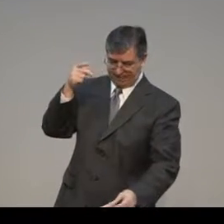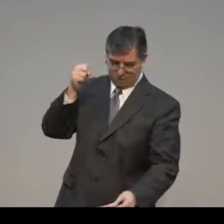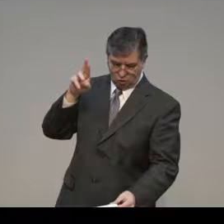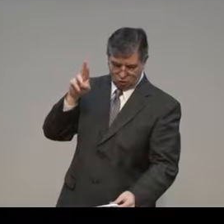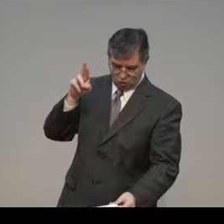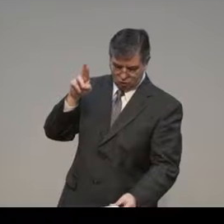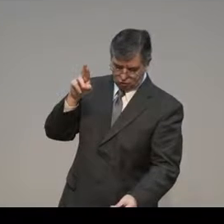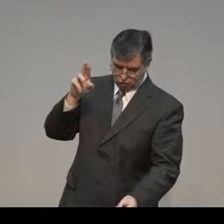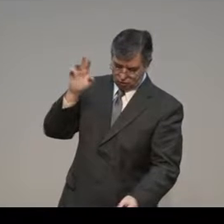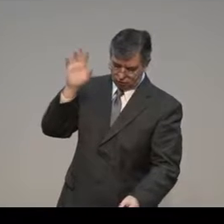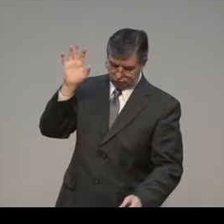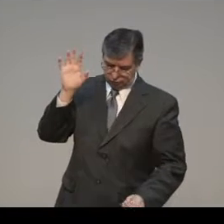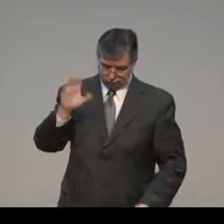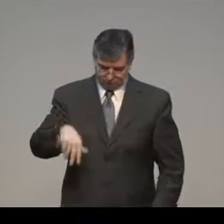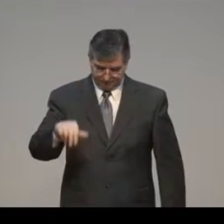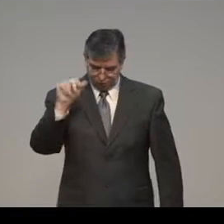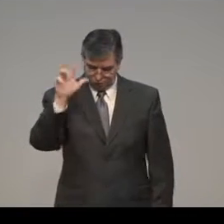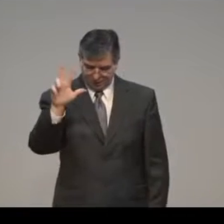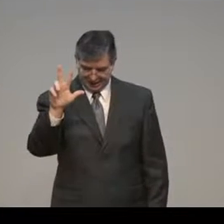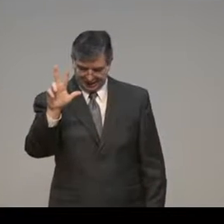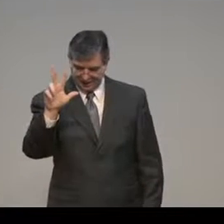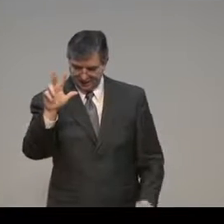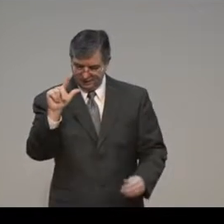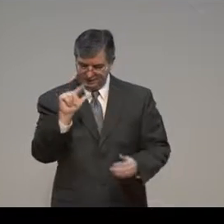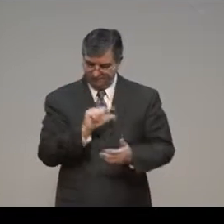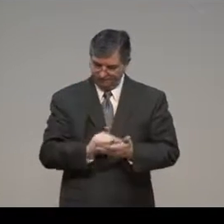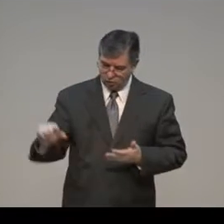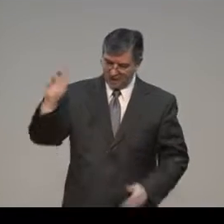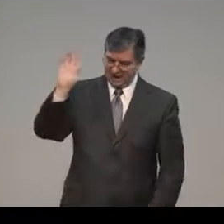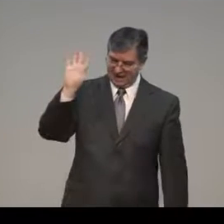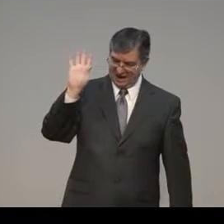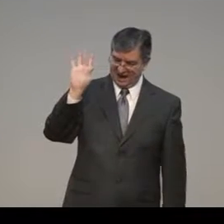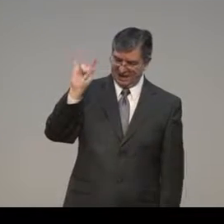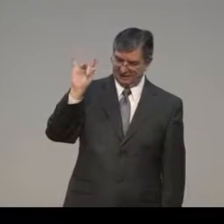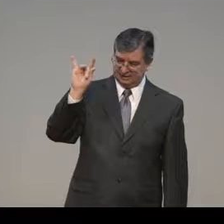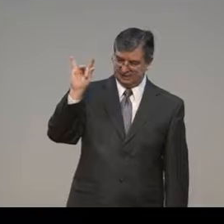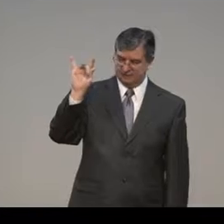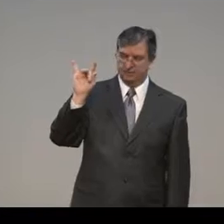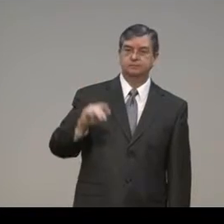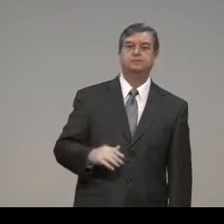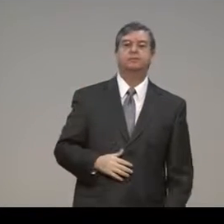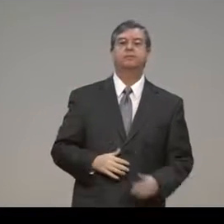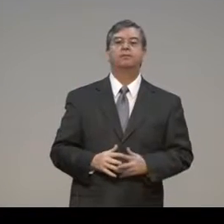2 Peter, chapter 3, verse 18.